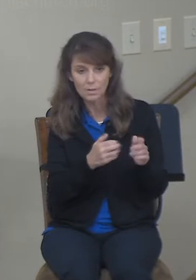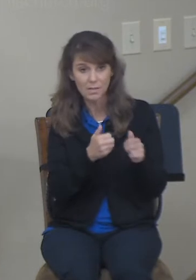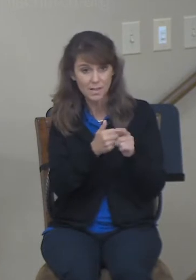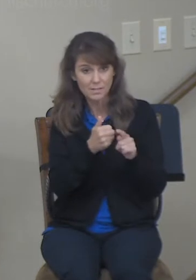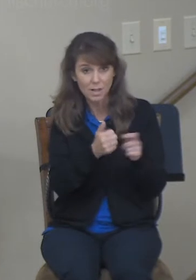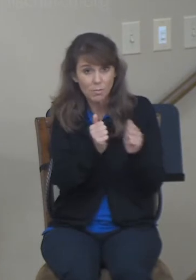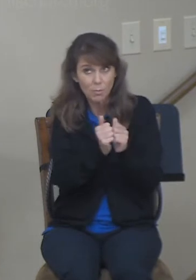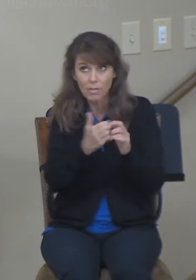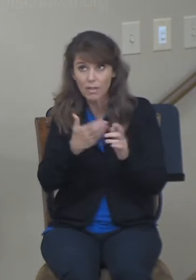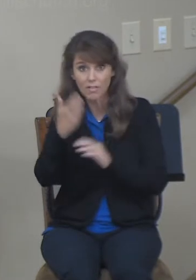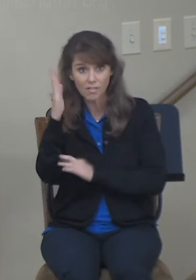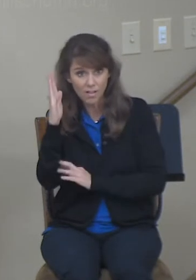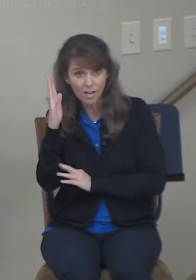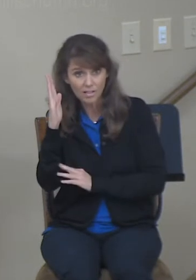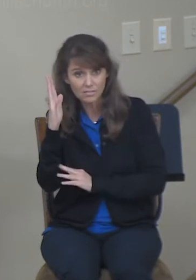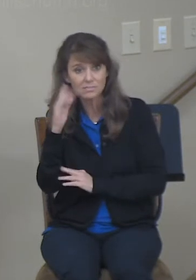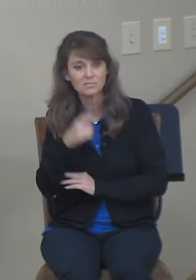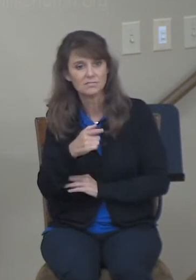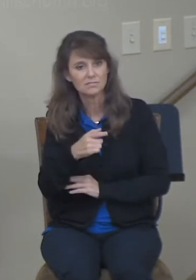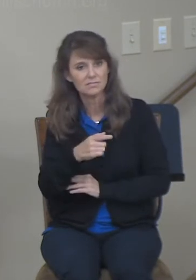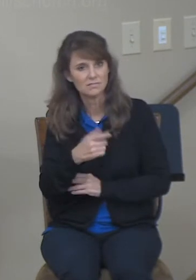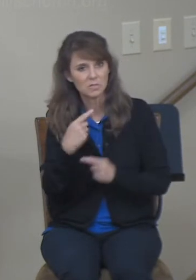Naomi's plan work.